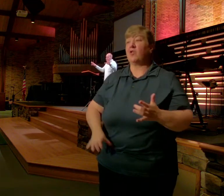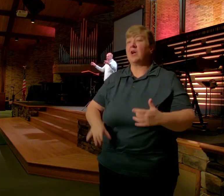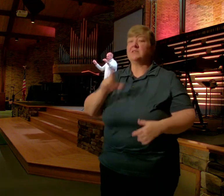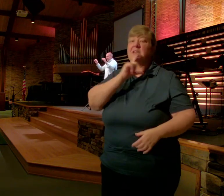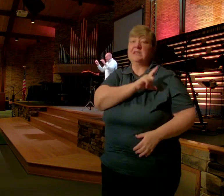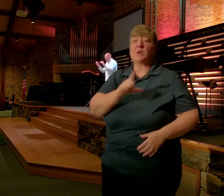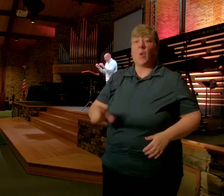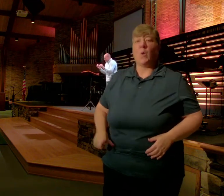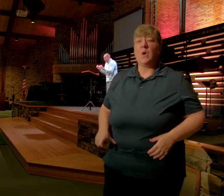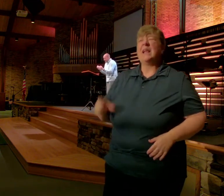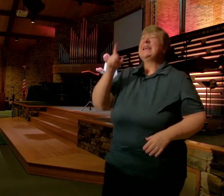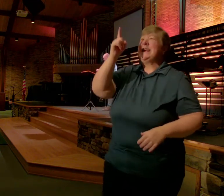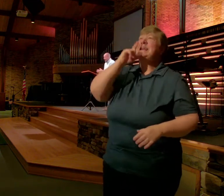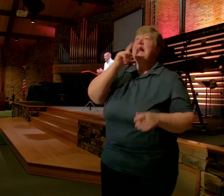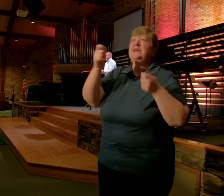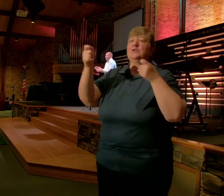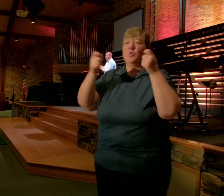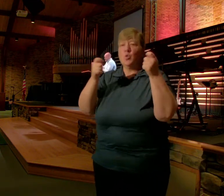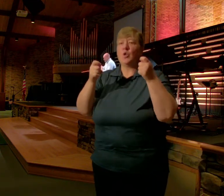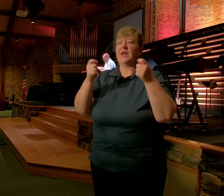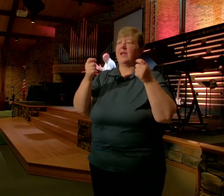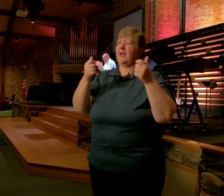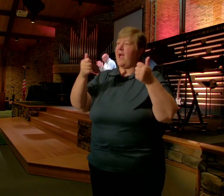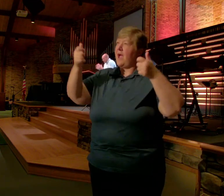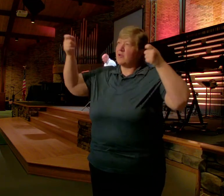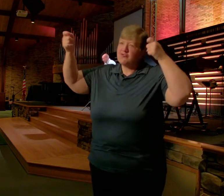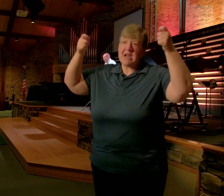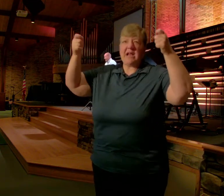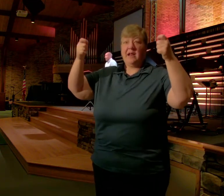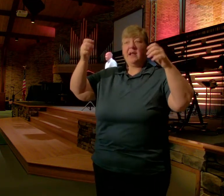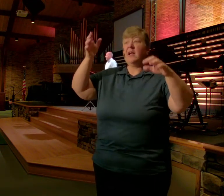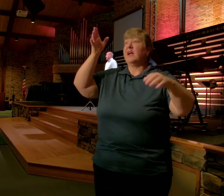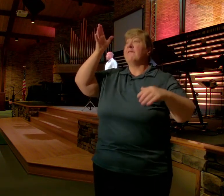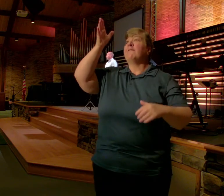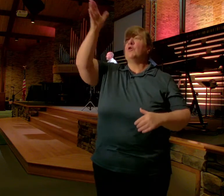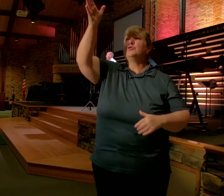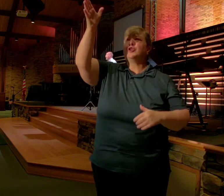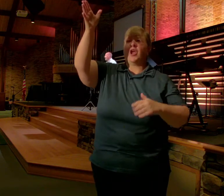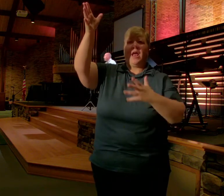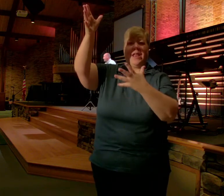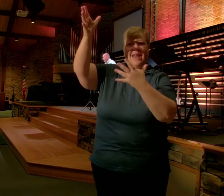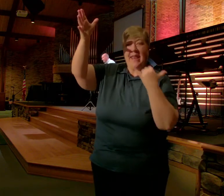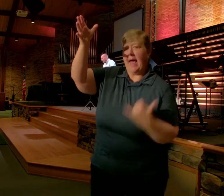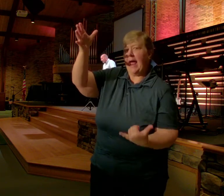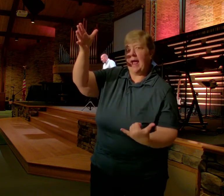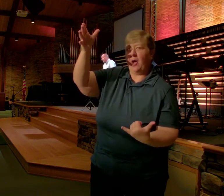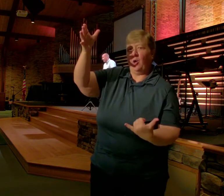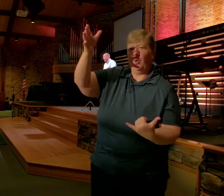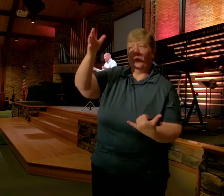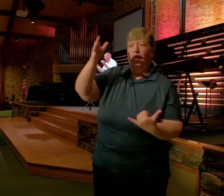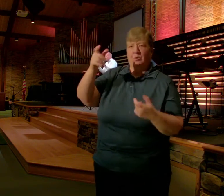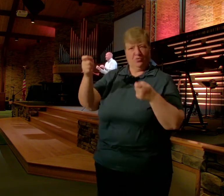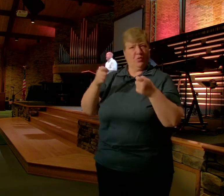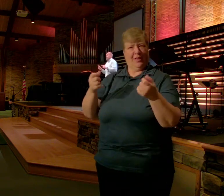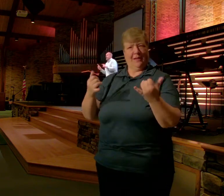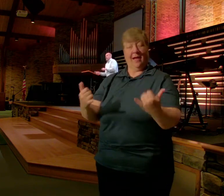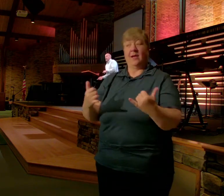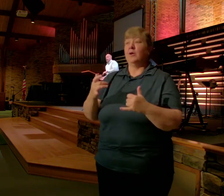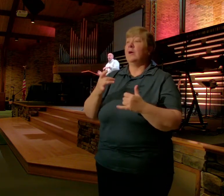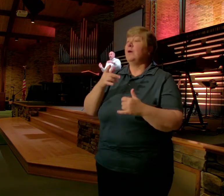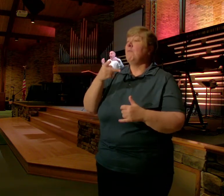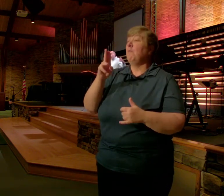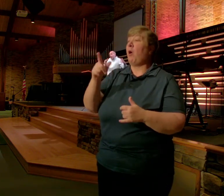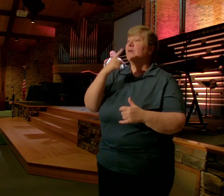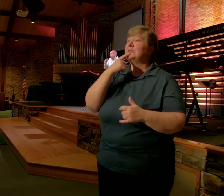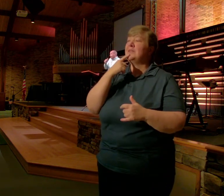Ruling And He Is Reigning Not Just In The Future But Right Now Paul Wants Us All To Know That Jesus Is Above